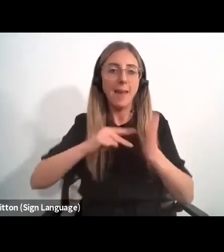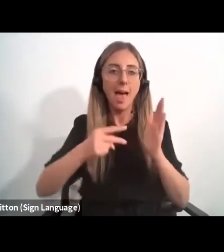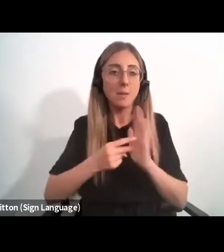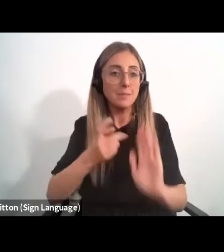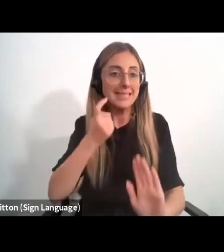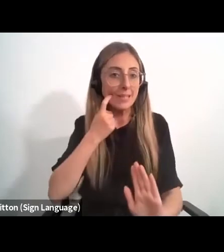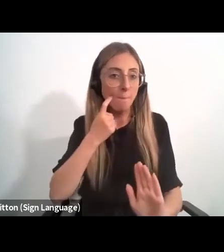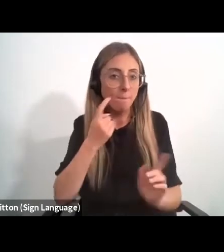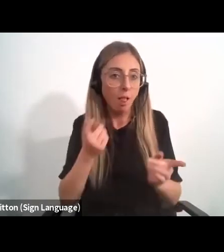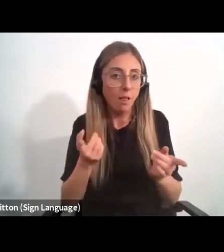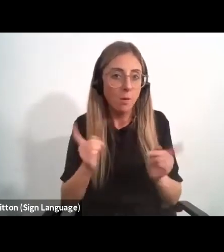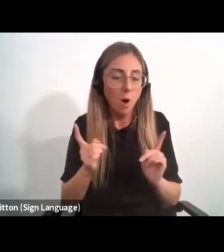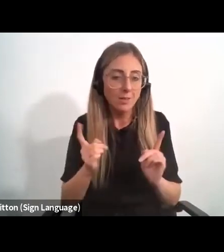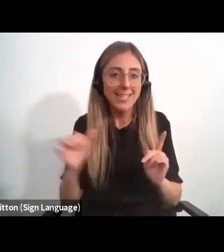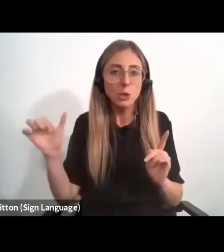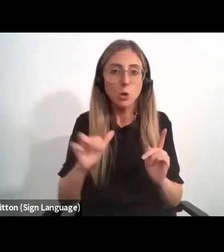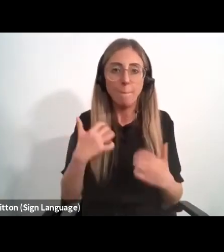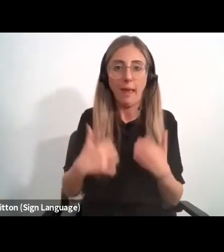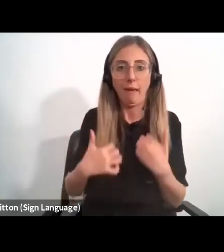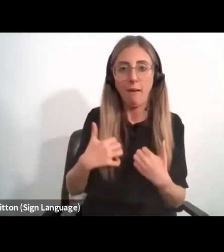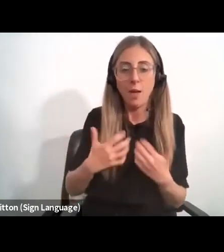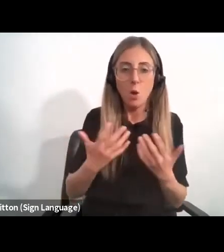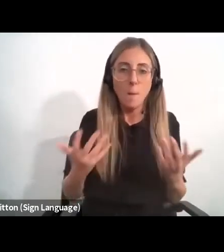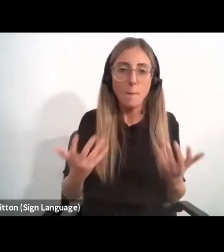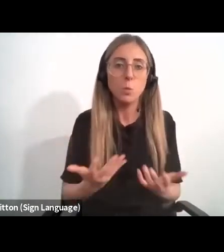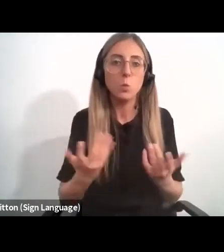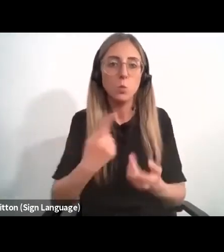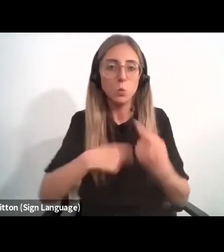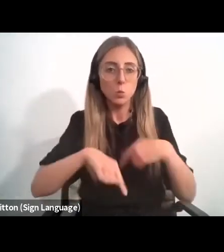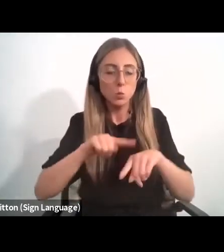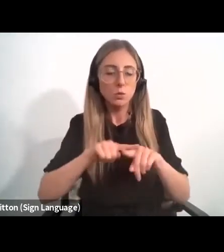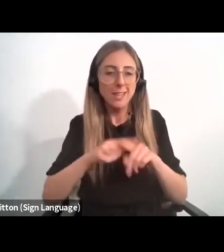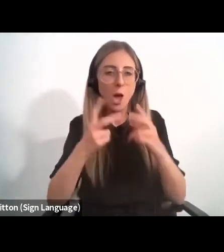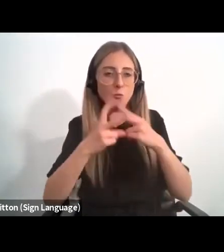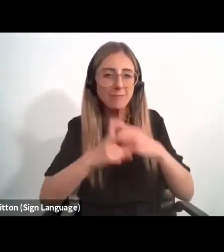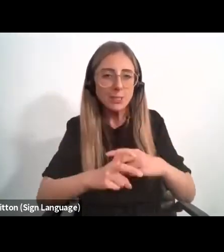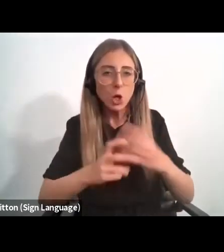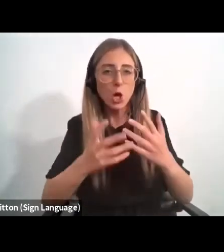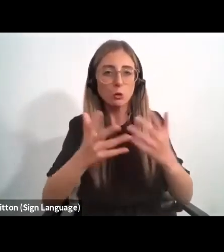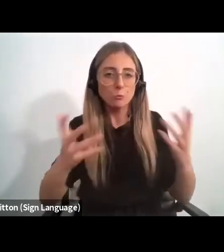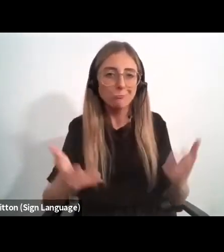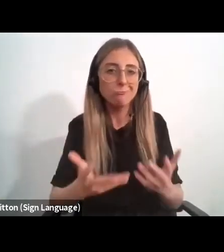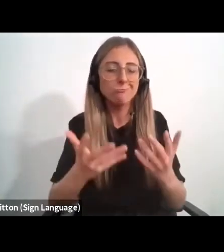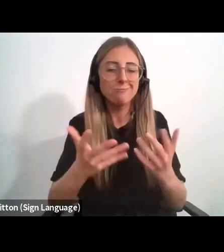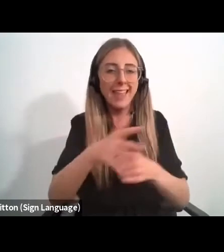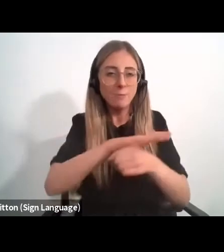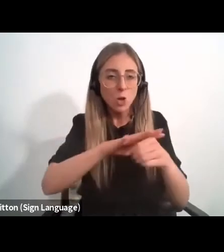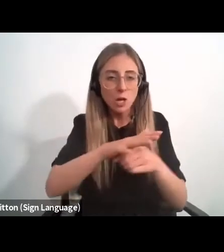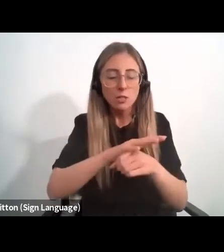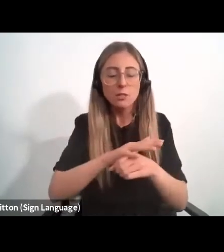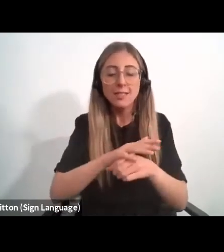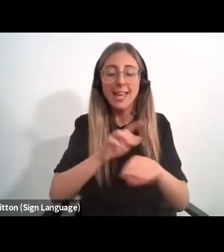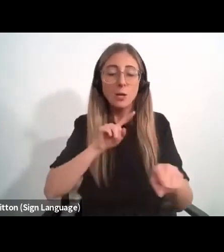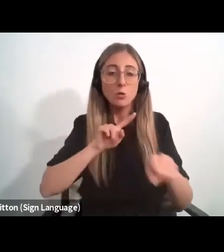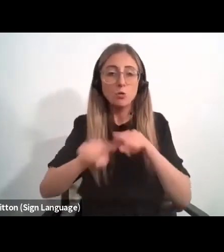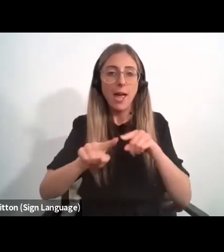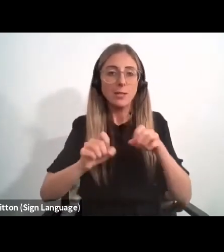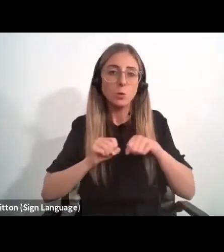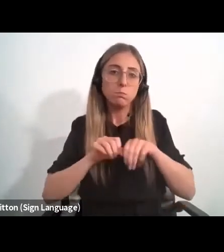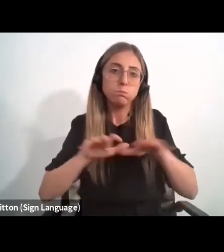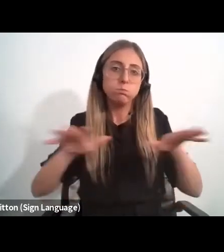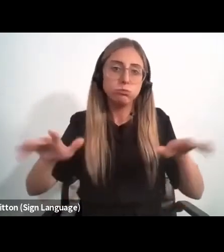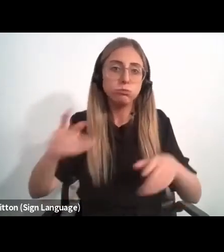as it should be compelling, boosting basic scientific research and development capacities, unleashing innovation,